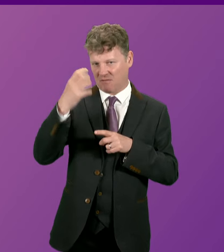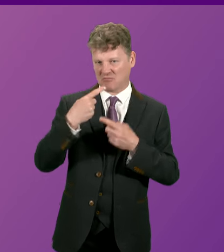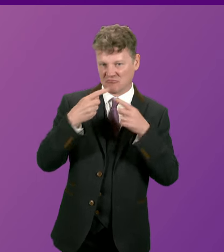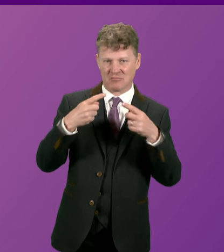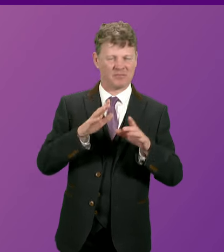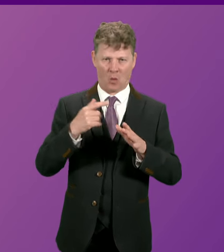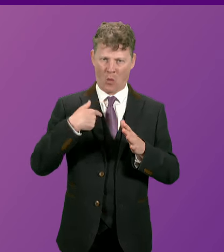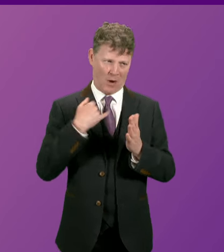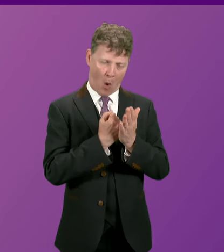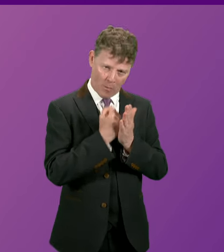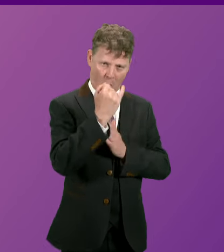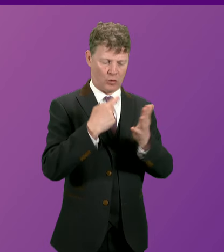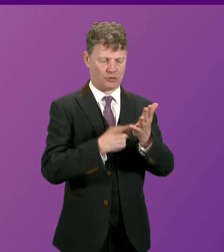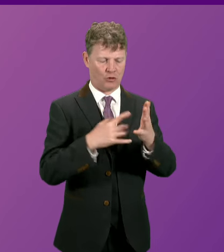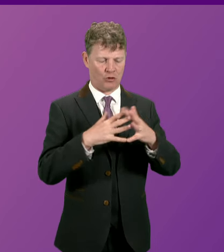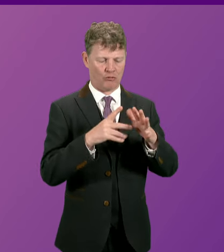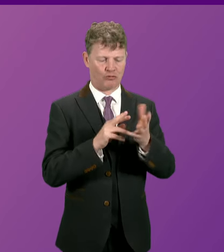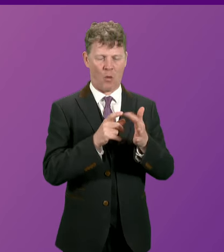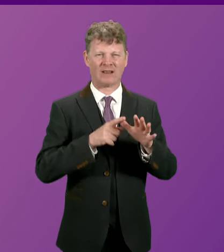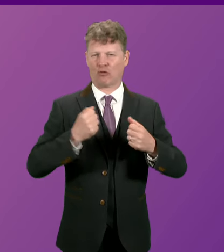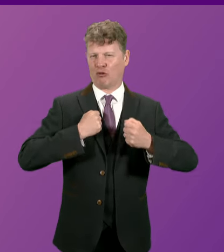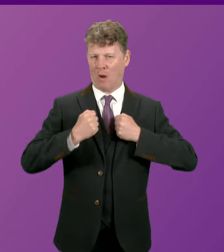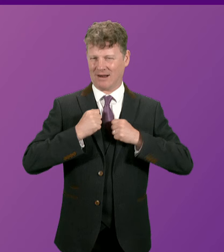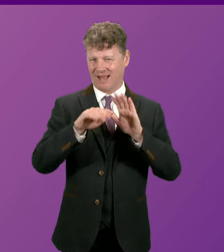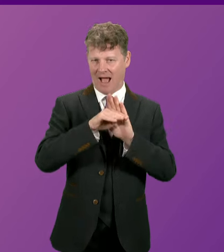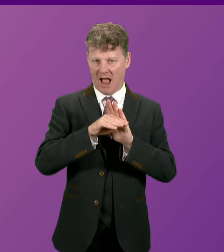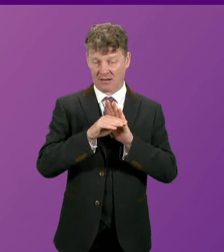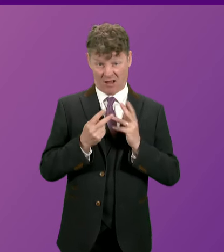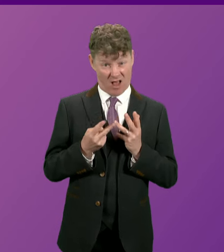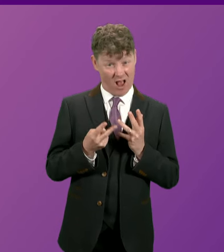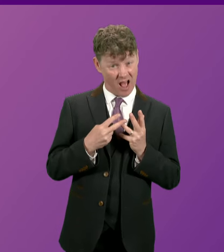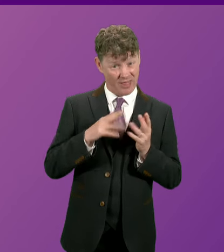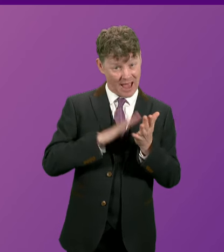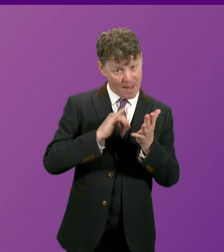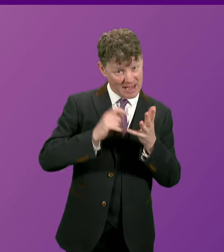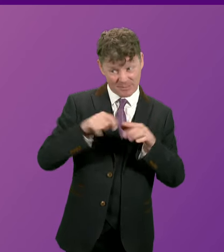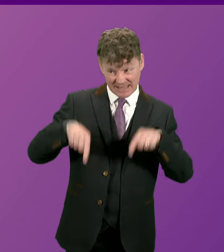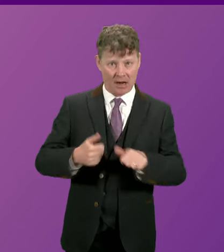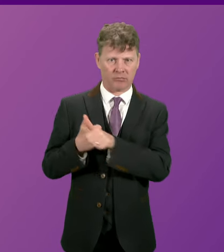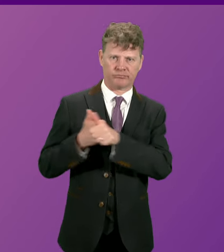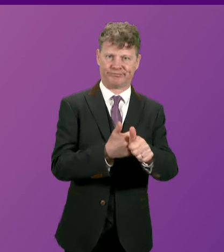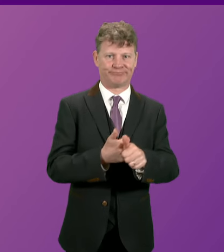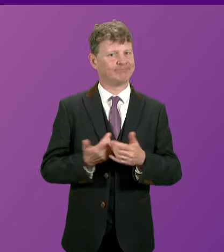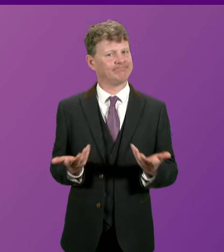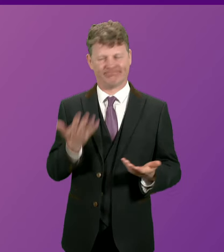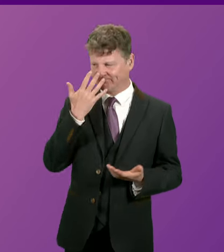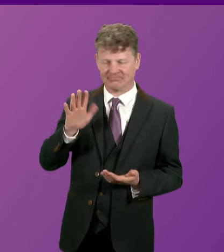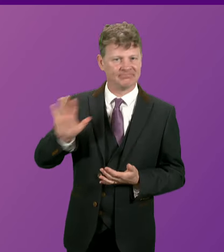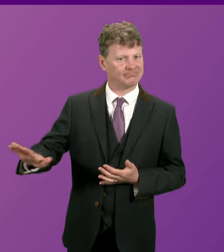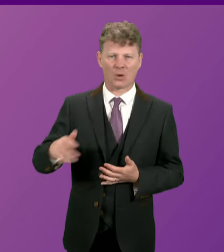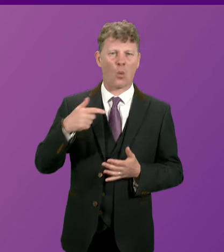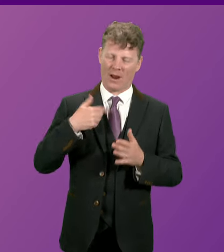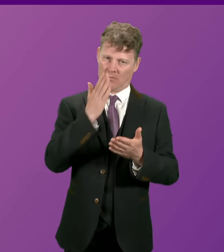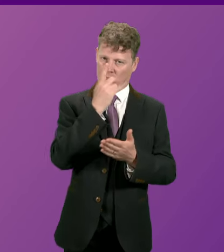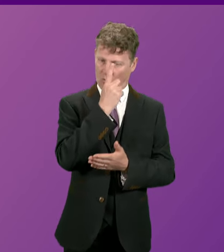Rwanda Act while other members of this chamber have in the capacity as MPs voted for it. We have absolutely opposed the